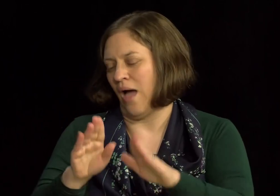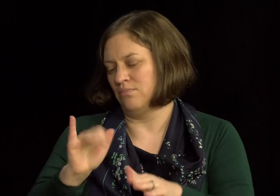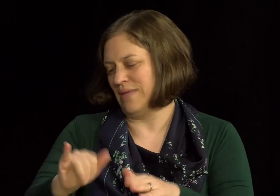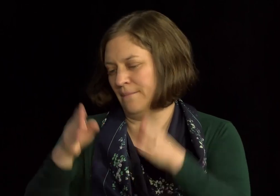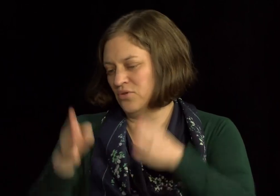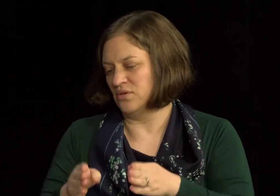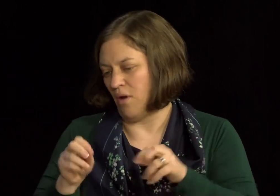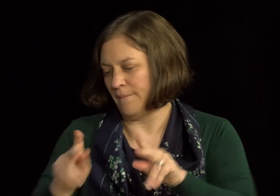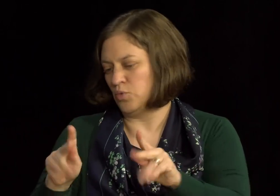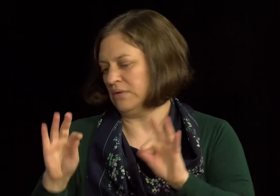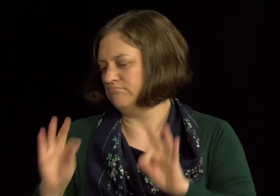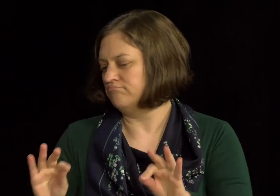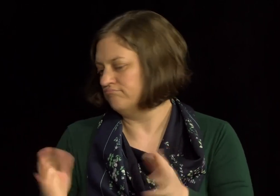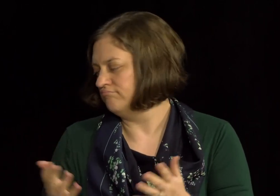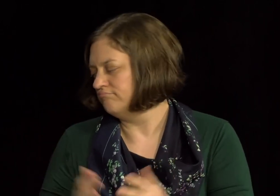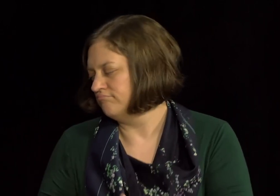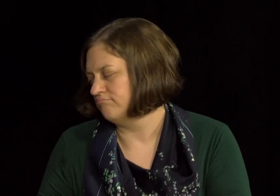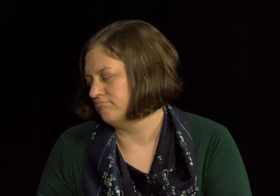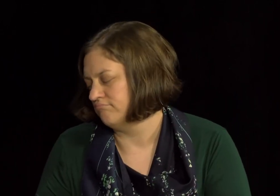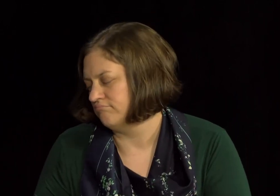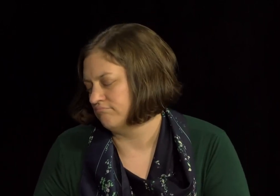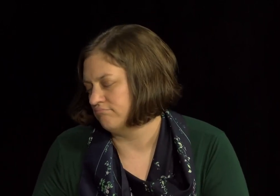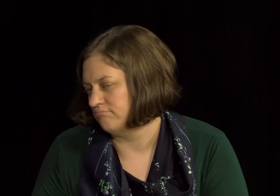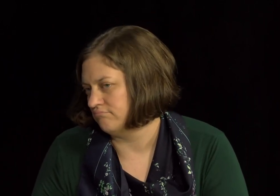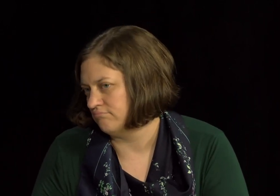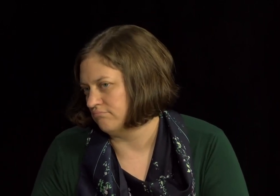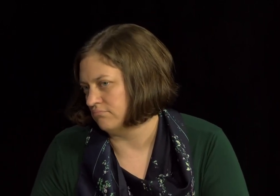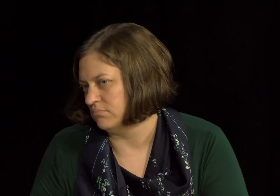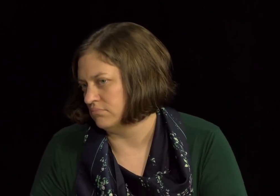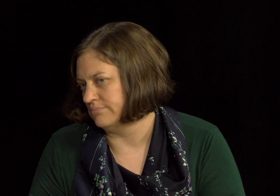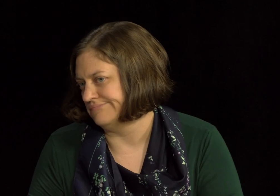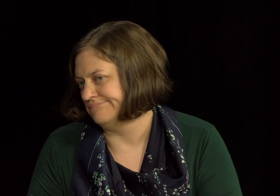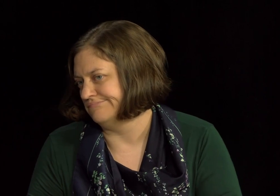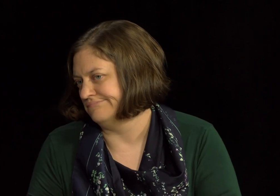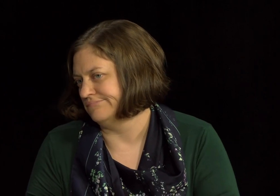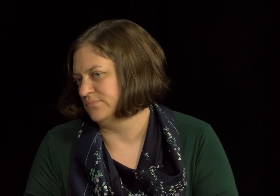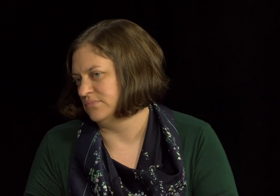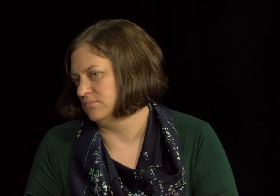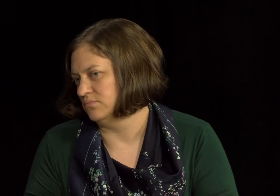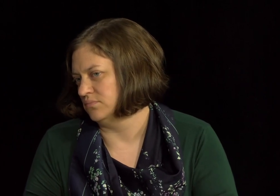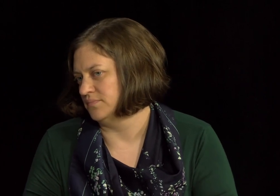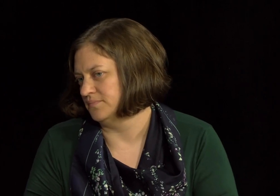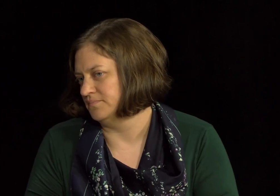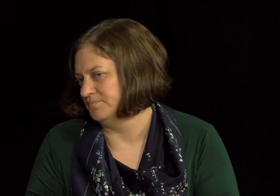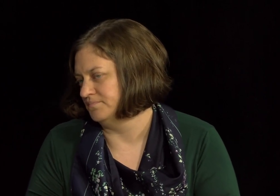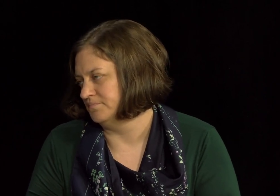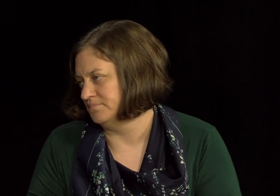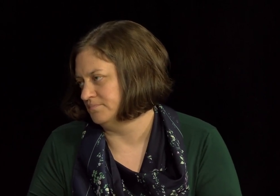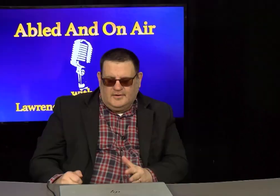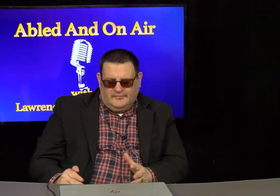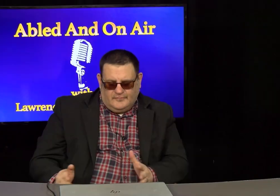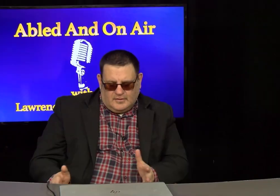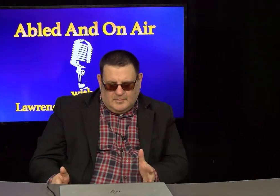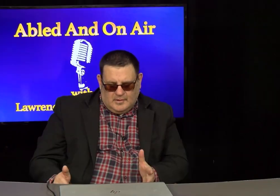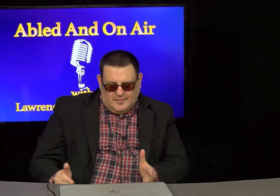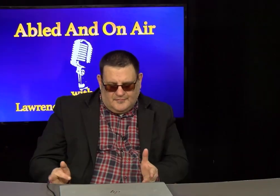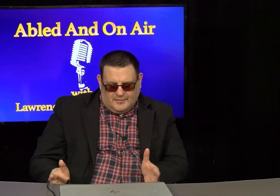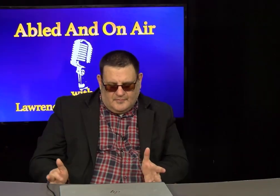fiduciary sources to make the opportunities more accessible. So, let's talk about other services.